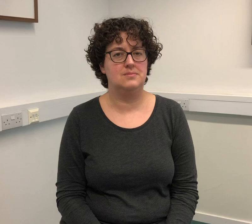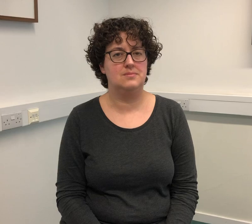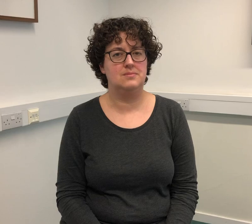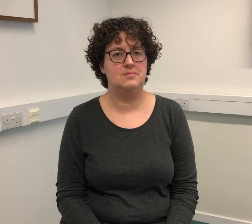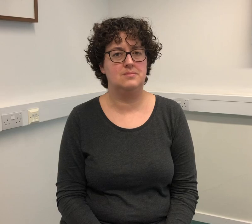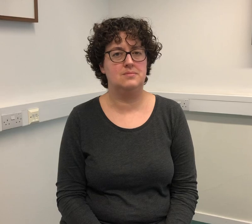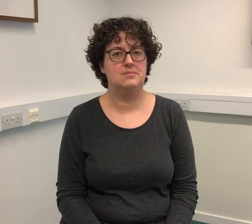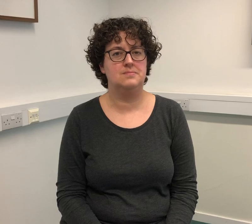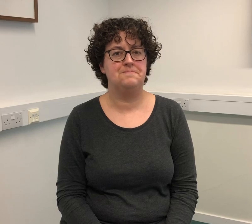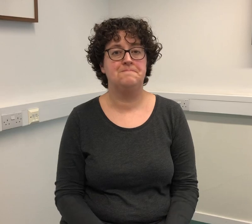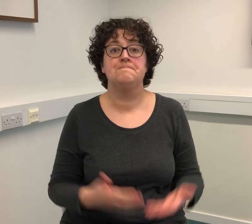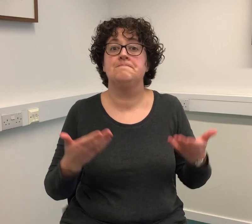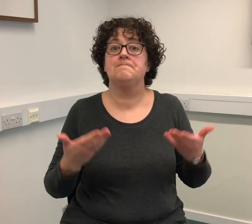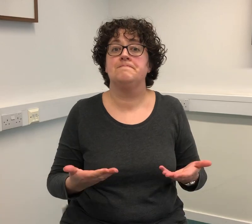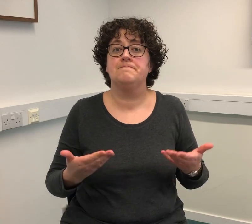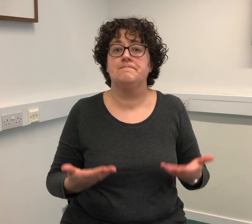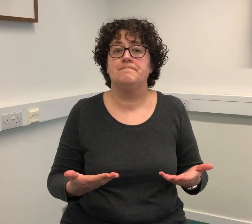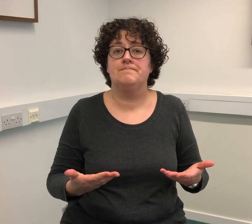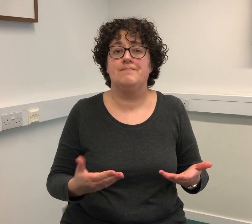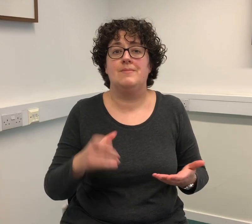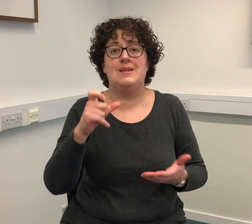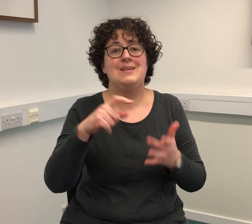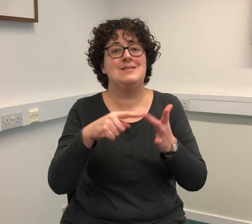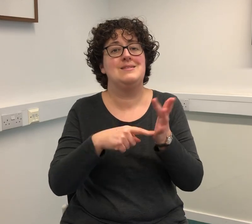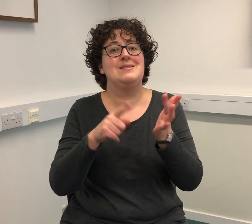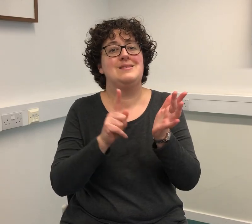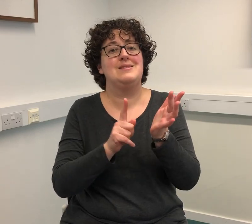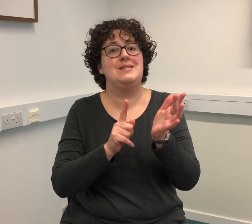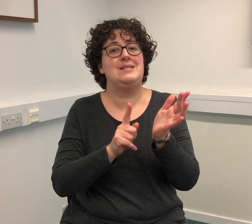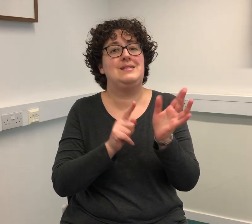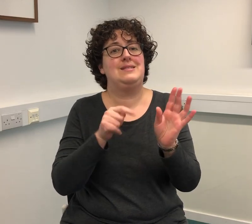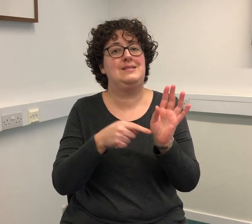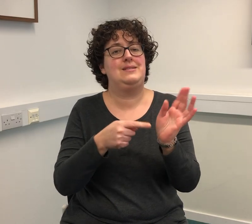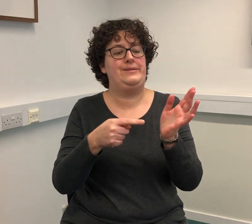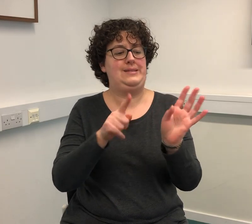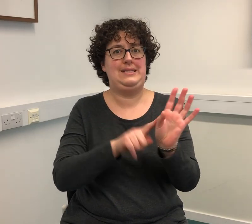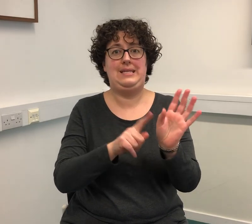Today, CityLit has decided to suspend face-to-face teaching.